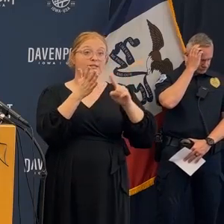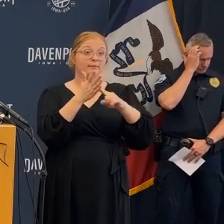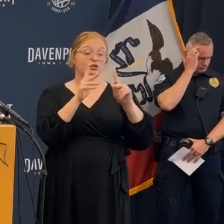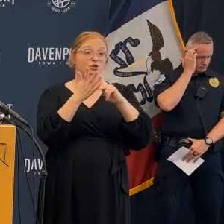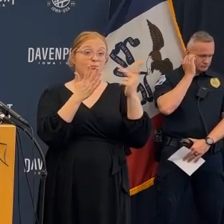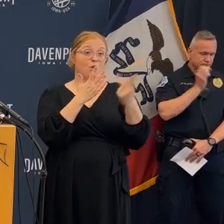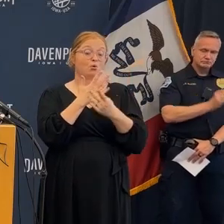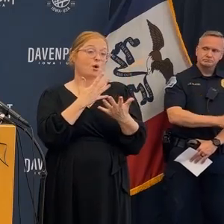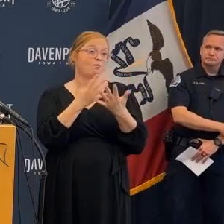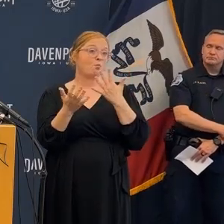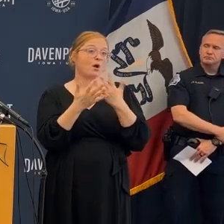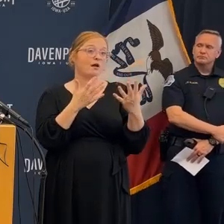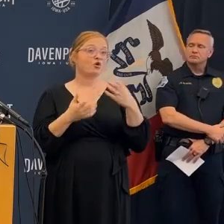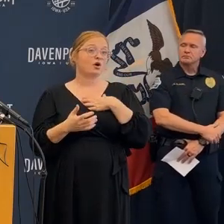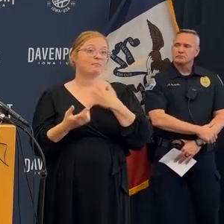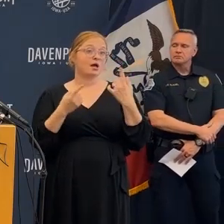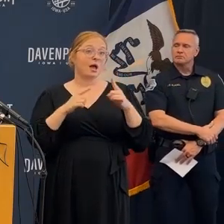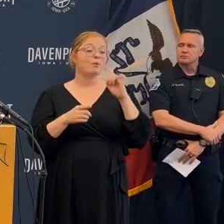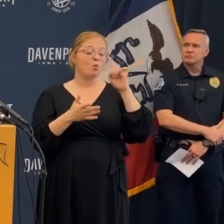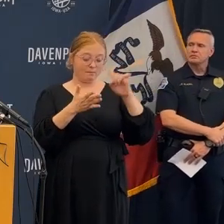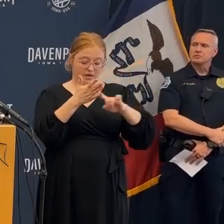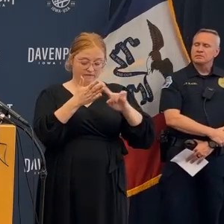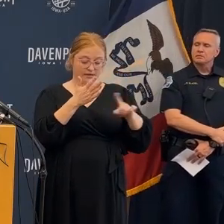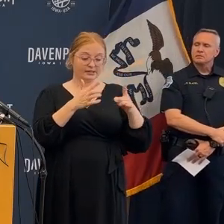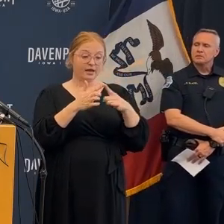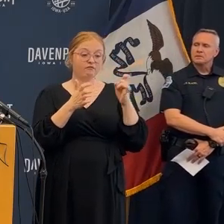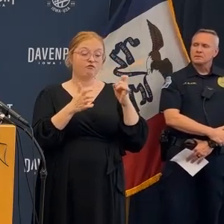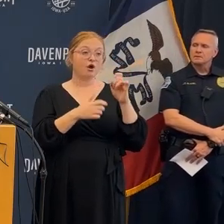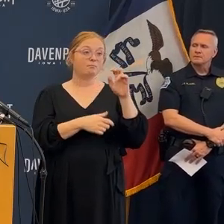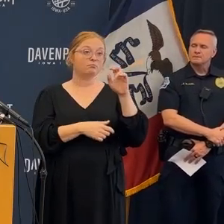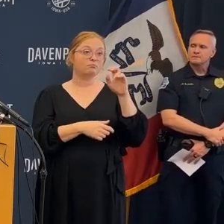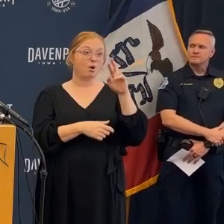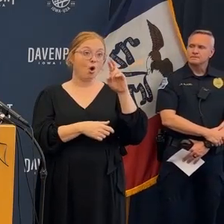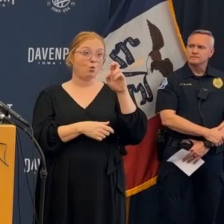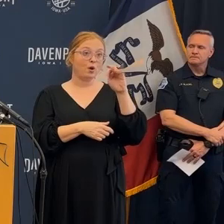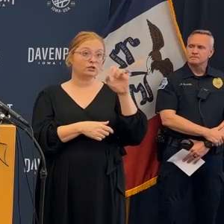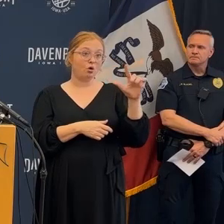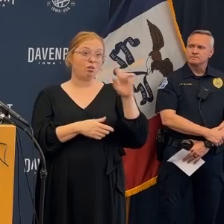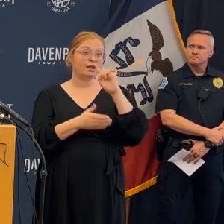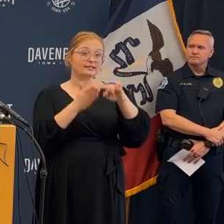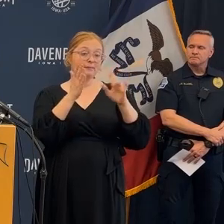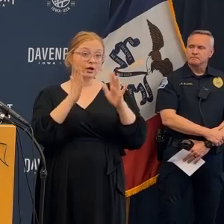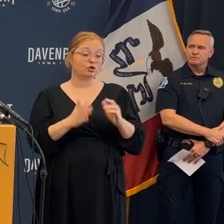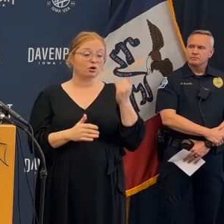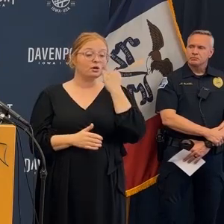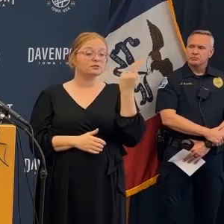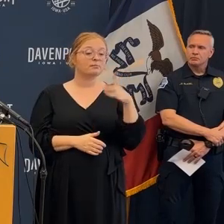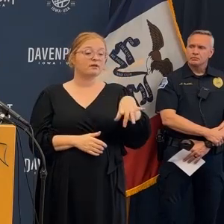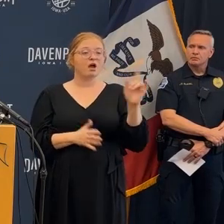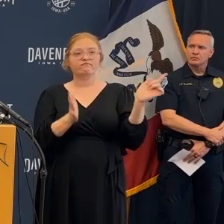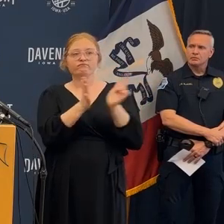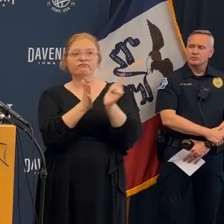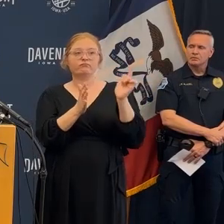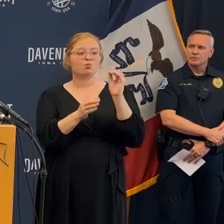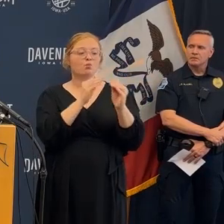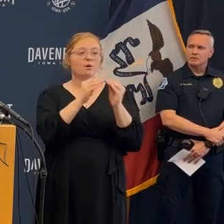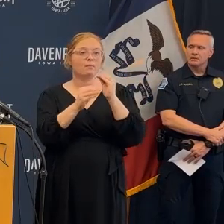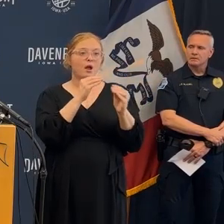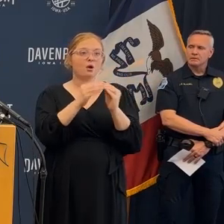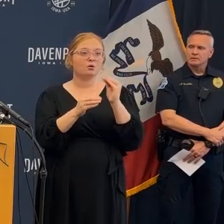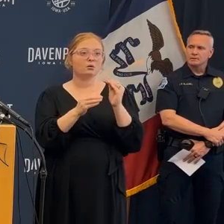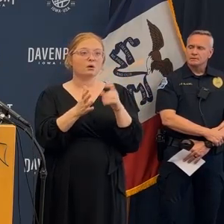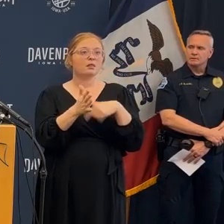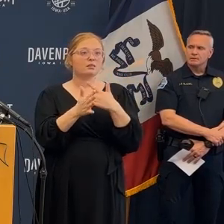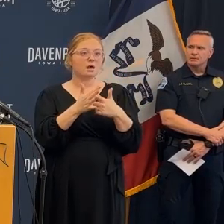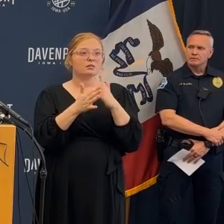press conferences it sounded like you guys were familiar with this property based on resident complaints can you speak to that a little bit more yeah so